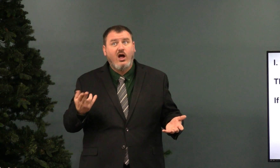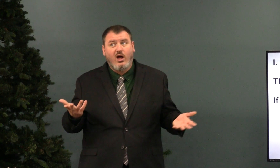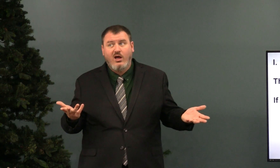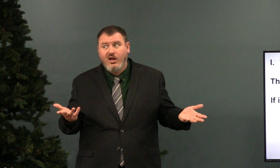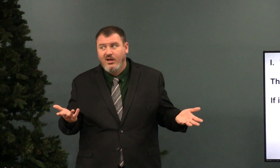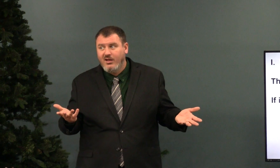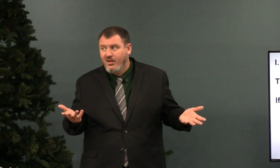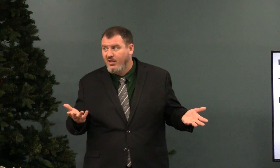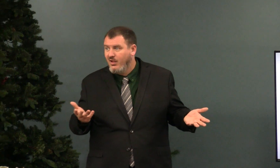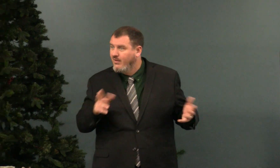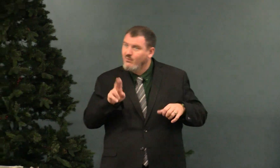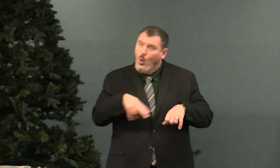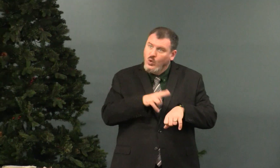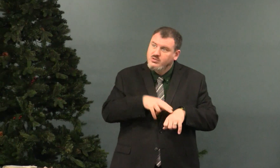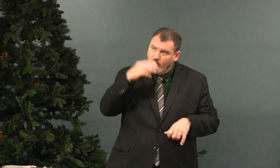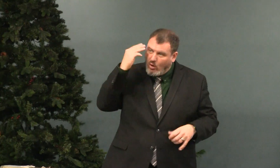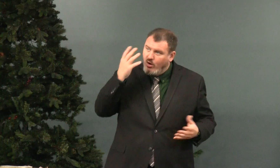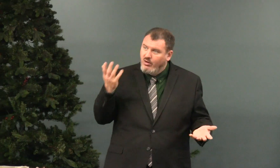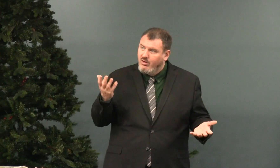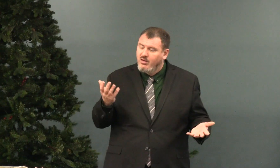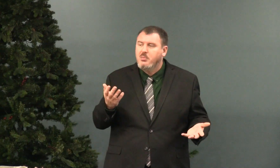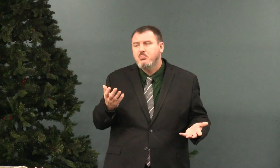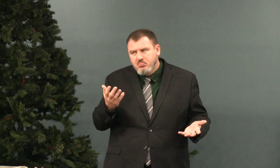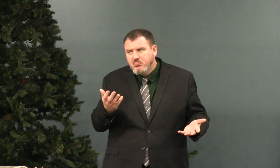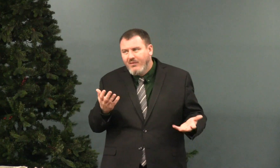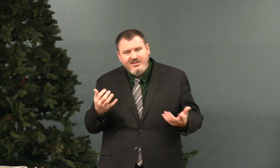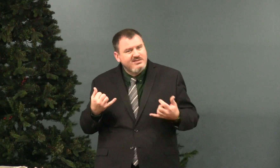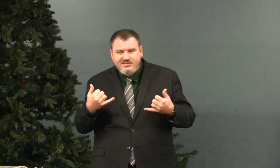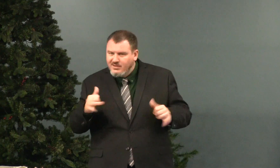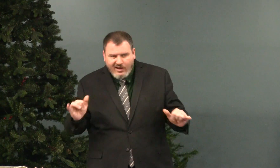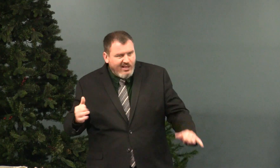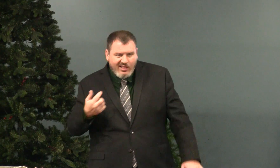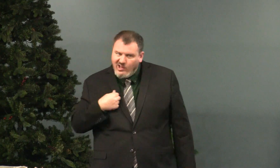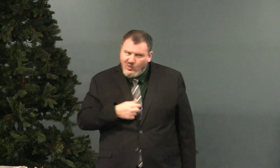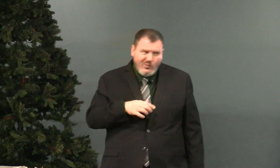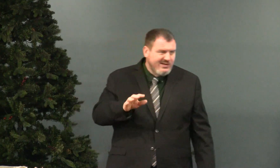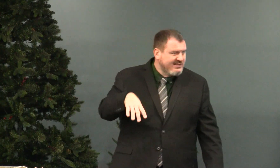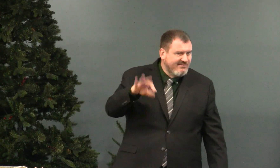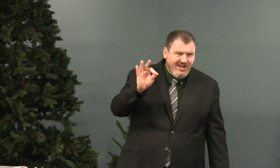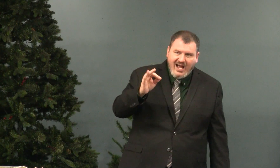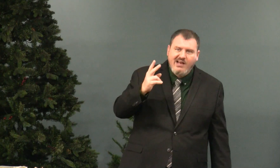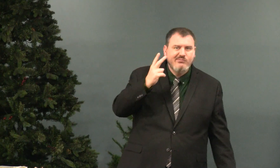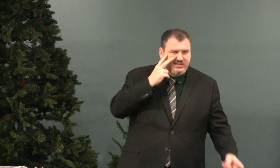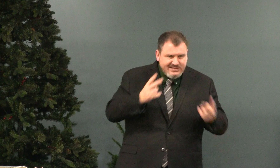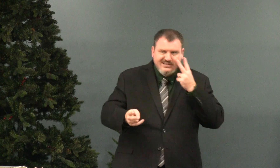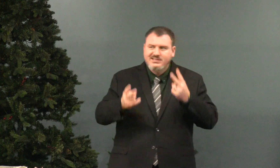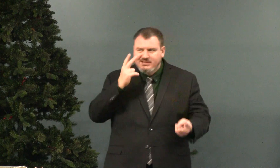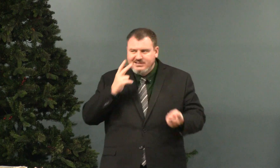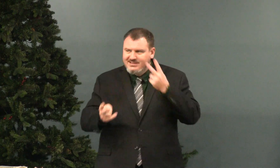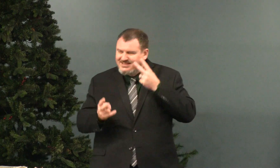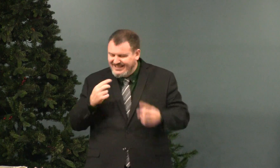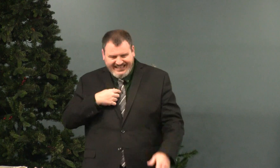Duh. Of course. But still, I see.